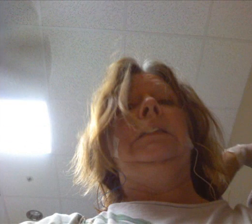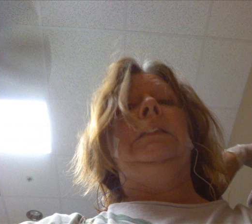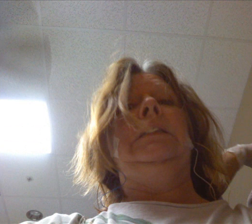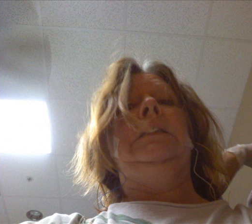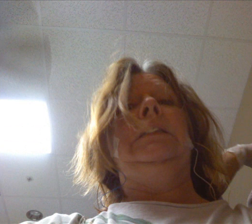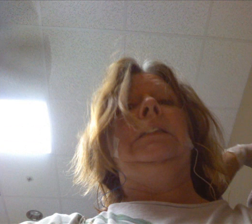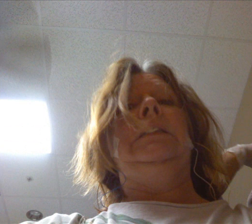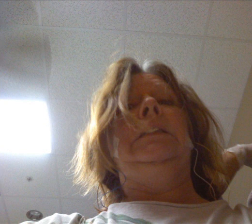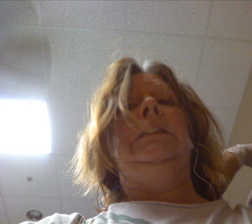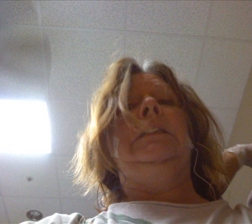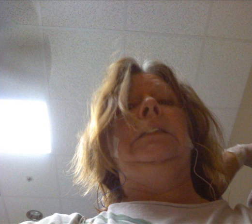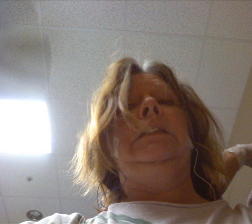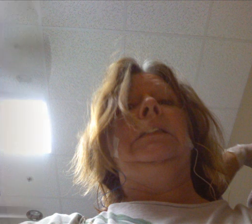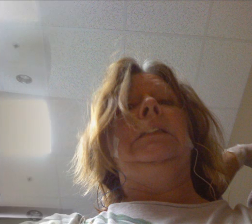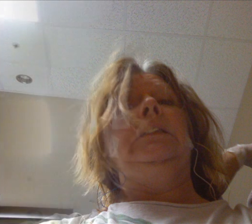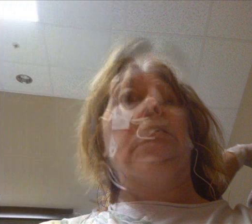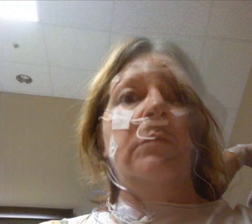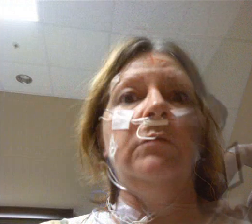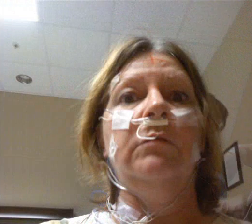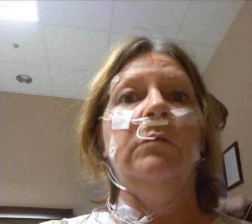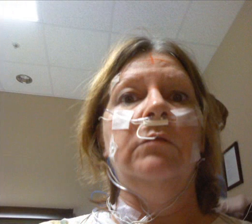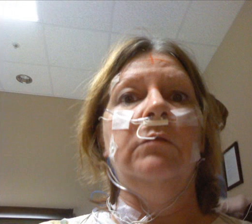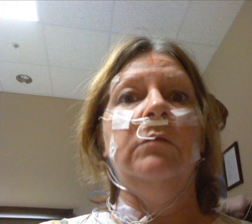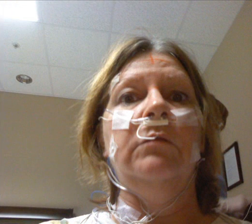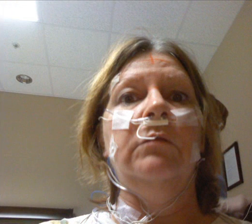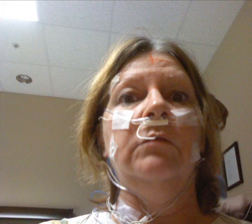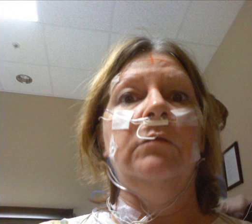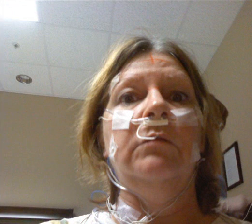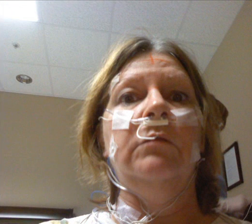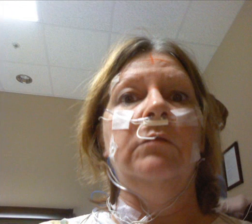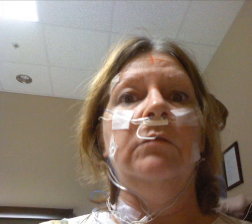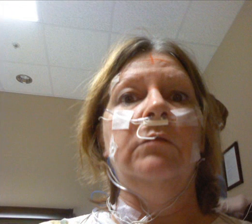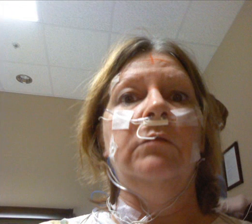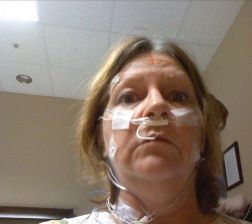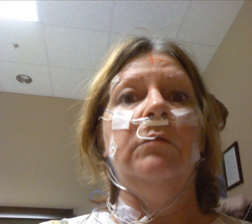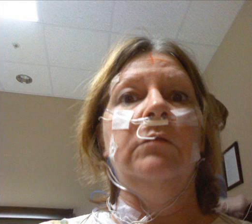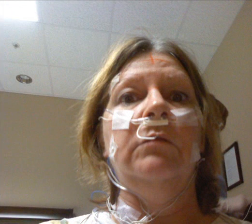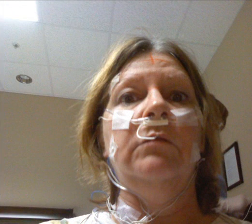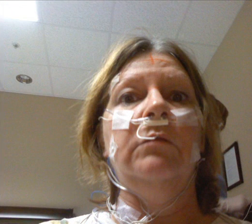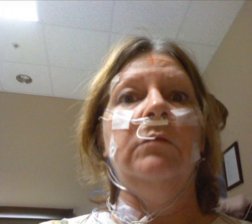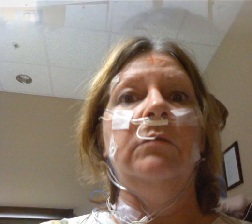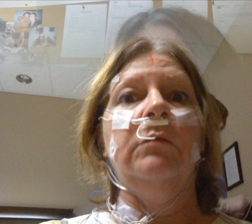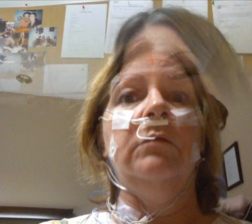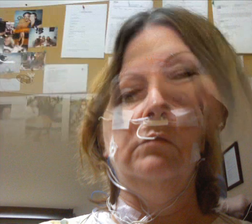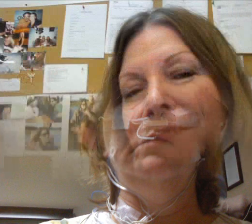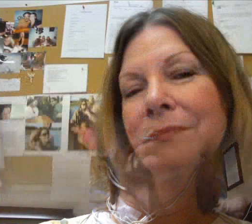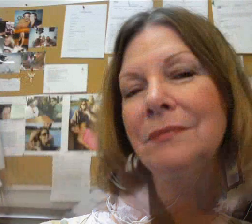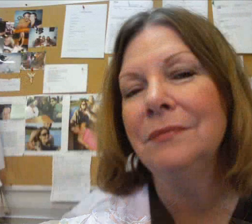-old and he of one over is last man. you of a child.